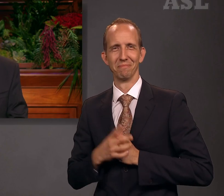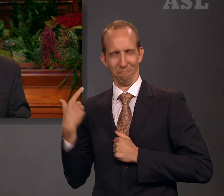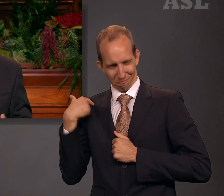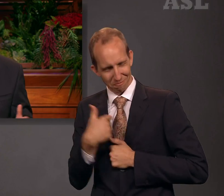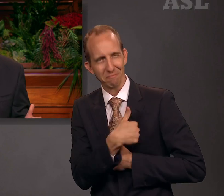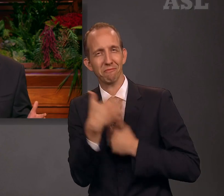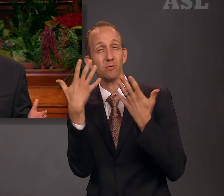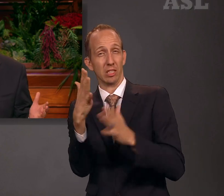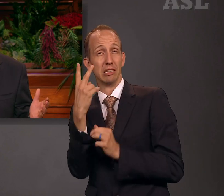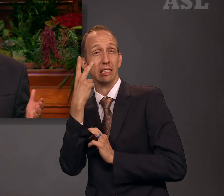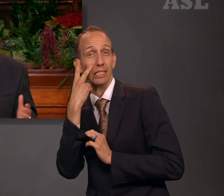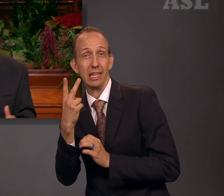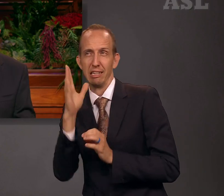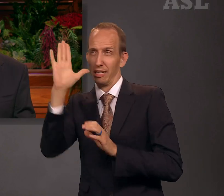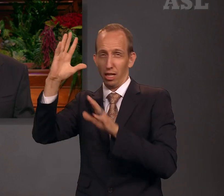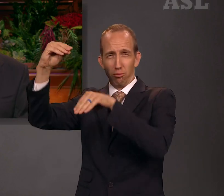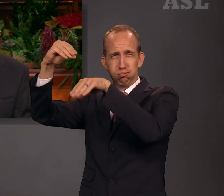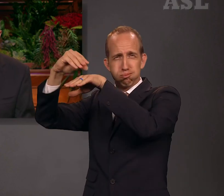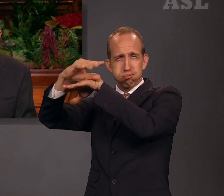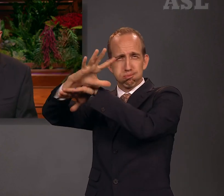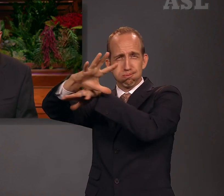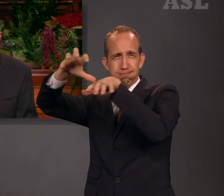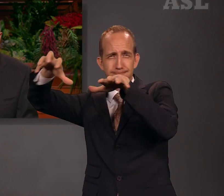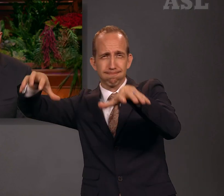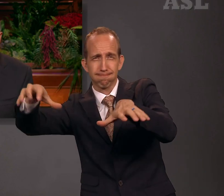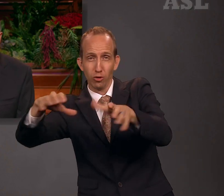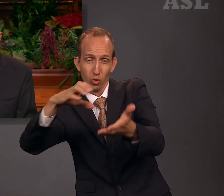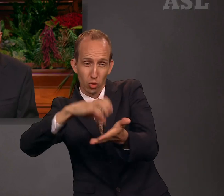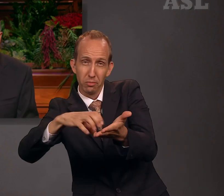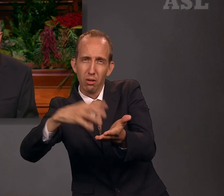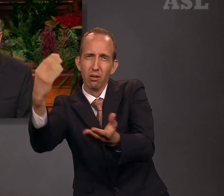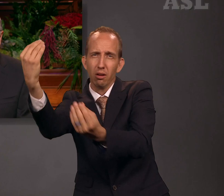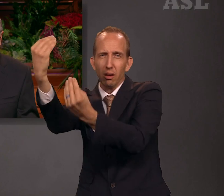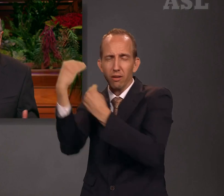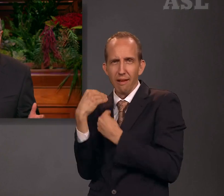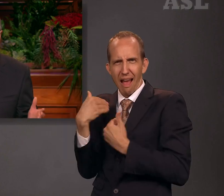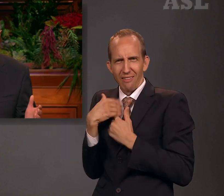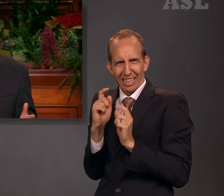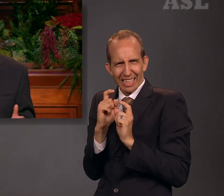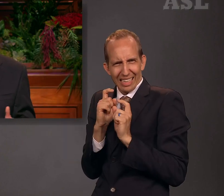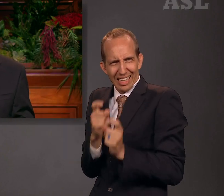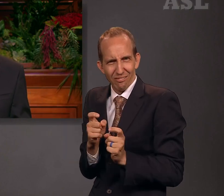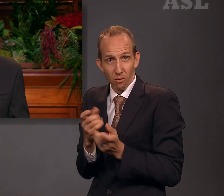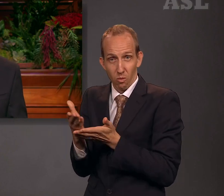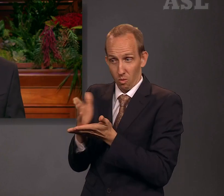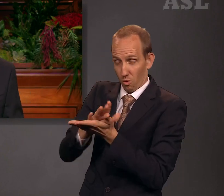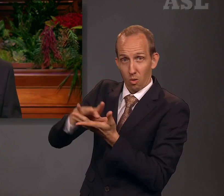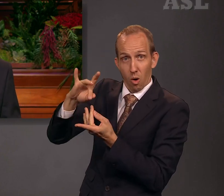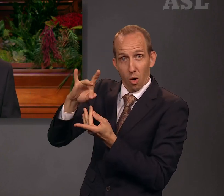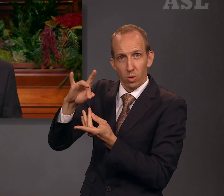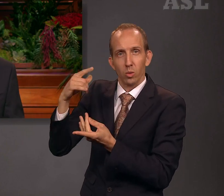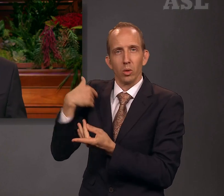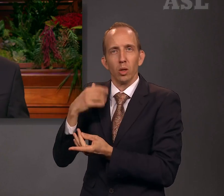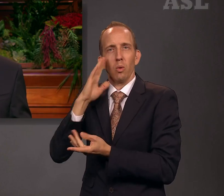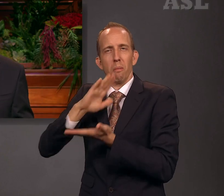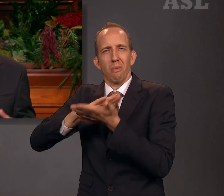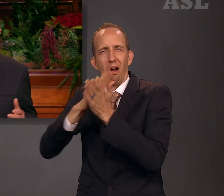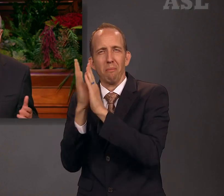Because of the heavenly manifestations in our day, because of the sacred Scripture restored to the earth and the